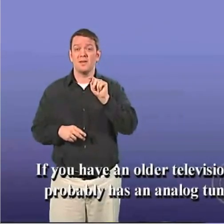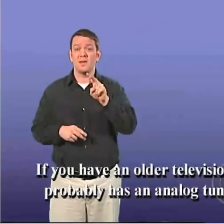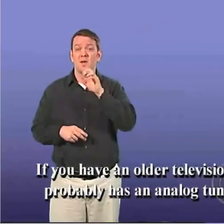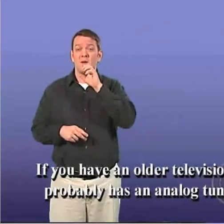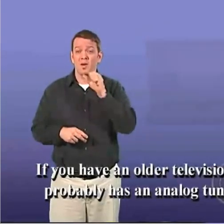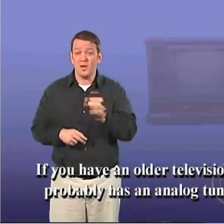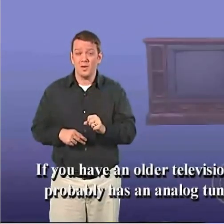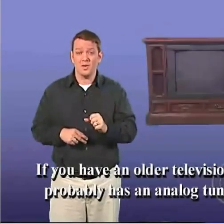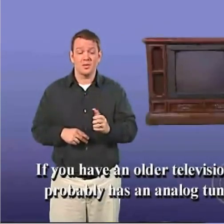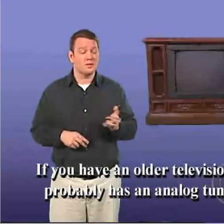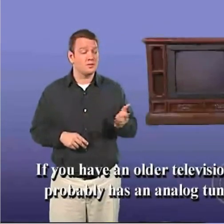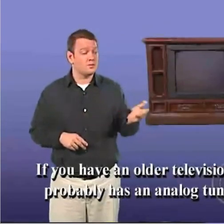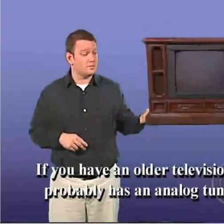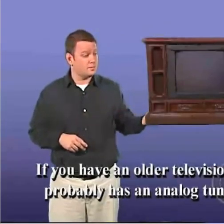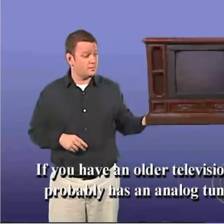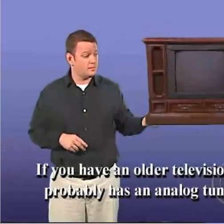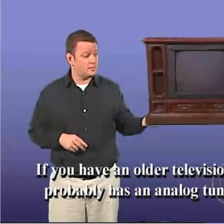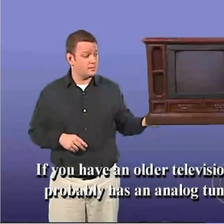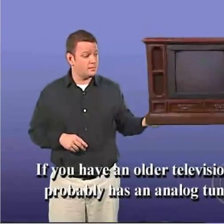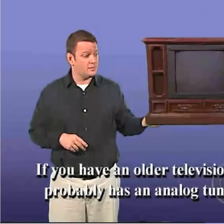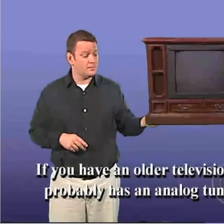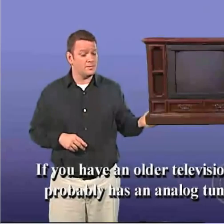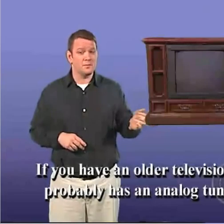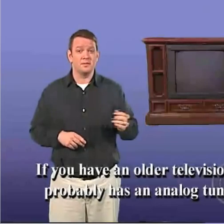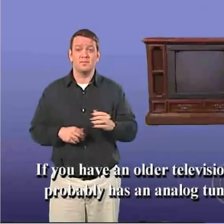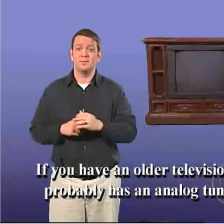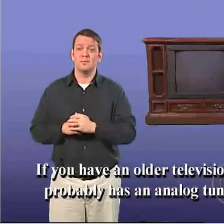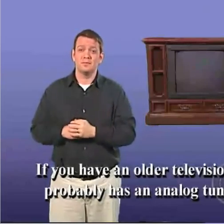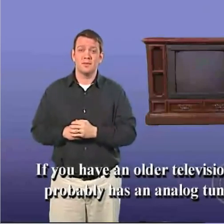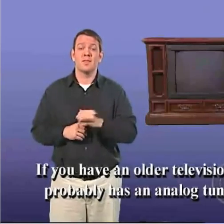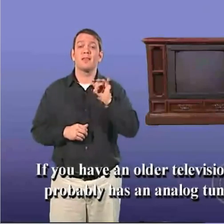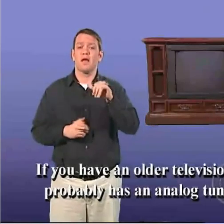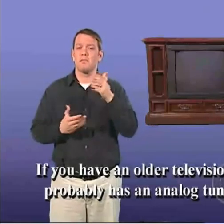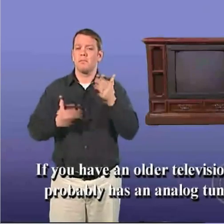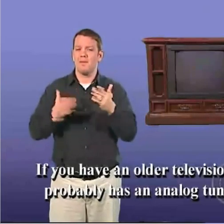it probably has an analog tuner.